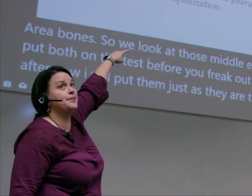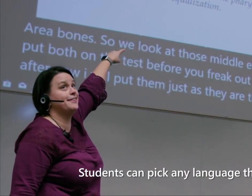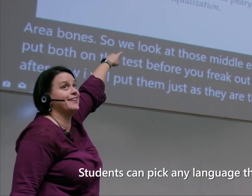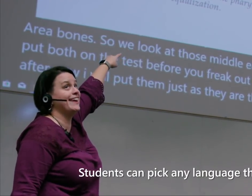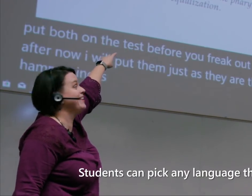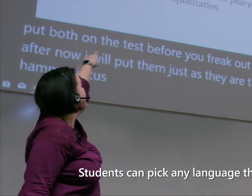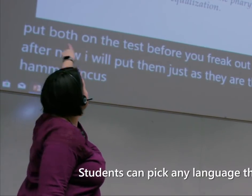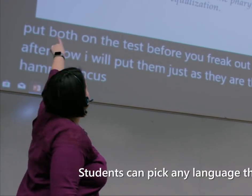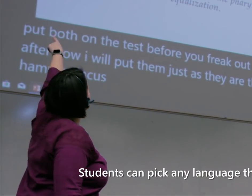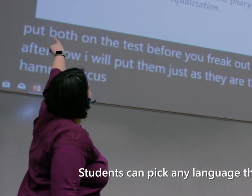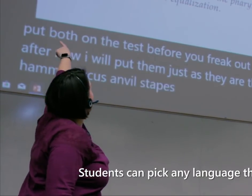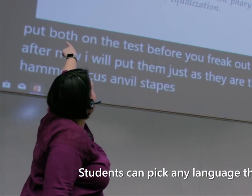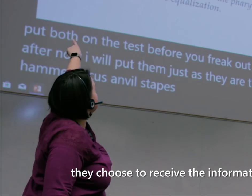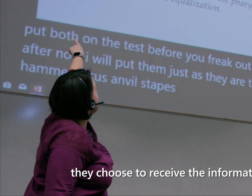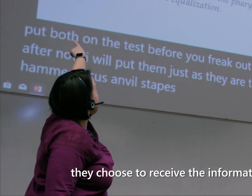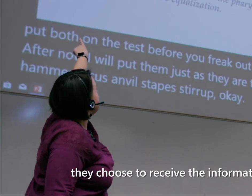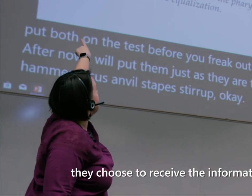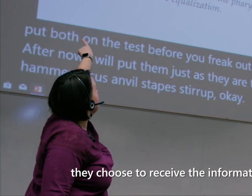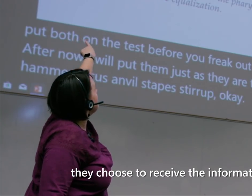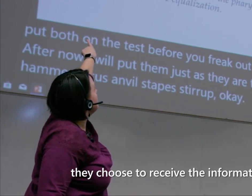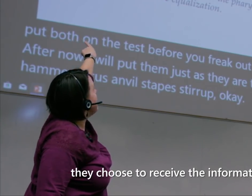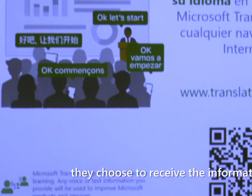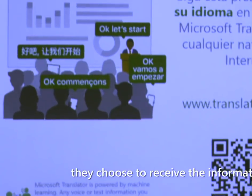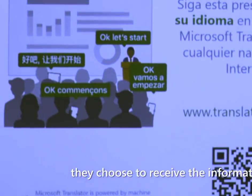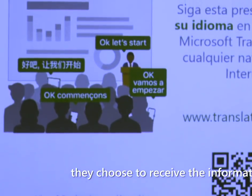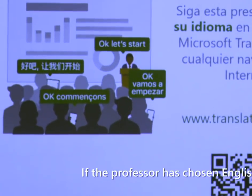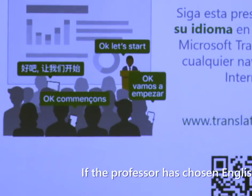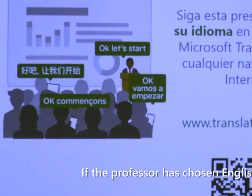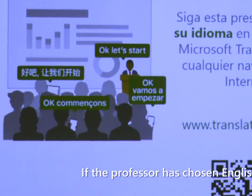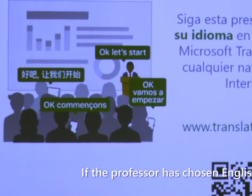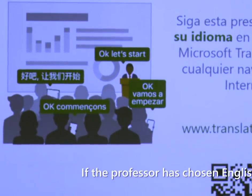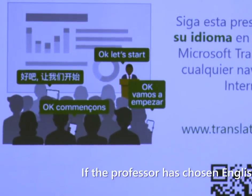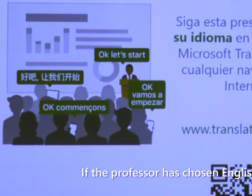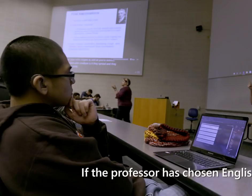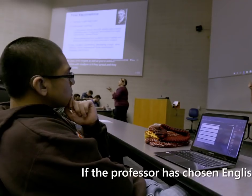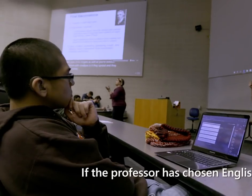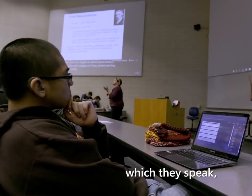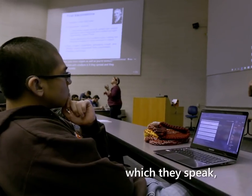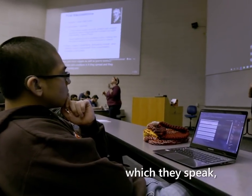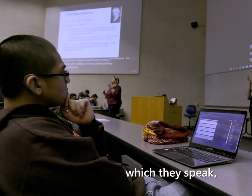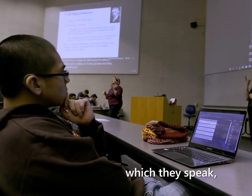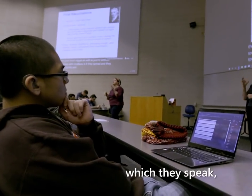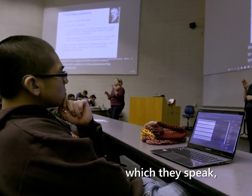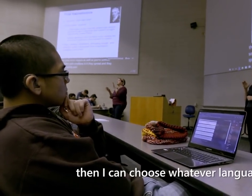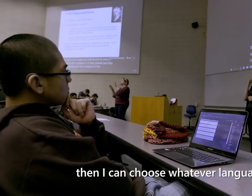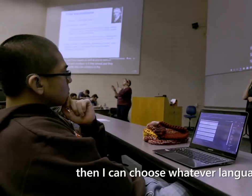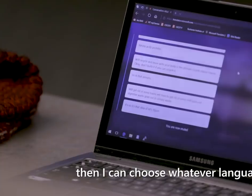Students can pick any language that they choose to receive the information. If the professor has chosen English, which they speak, then I can choose